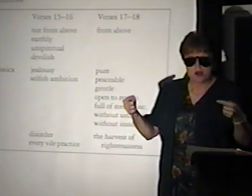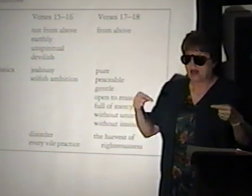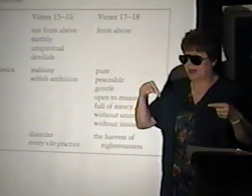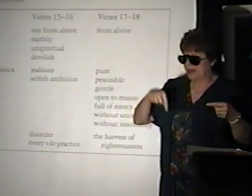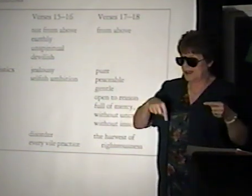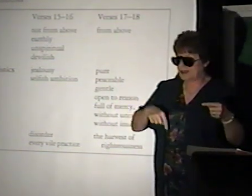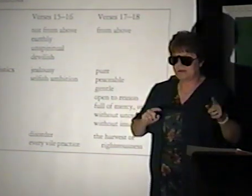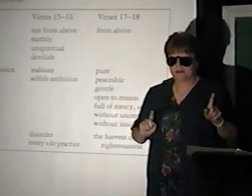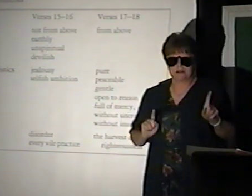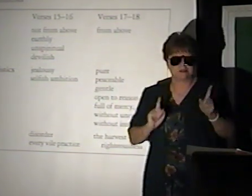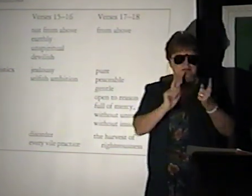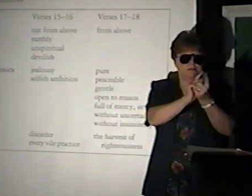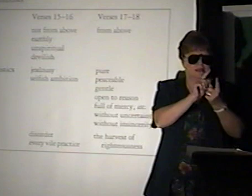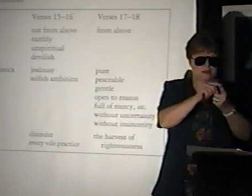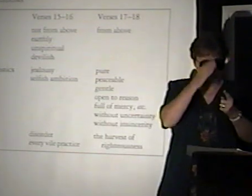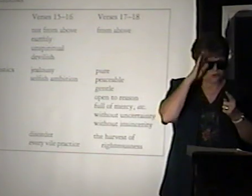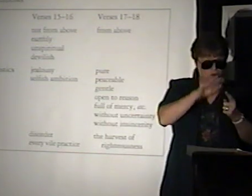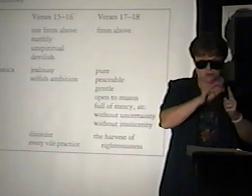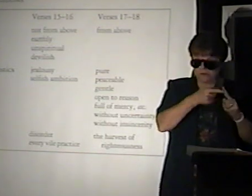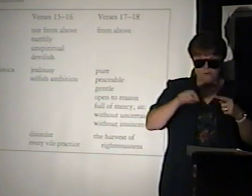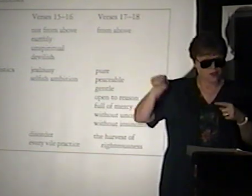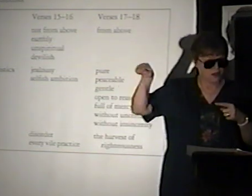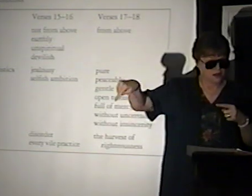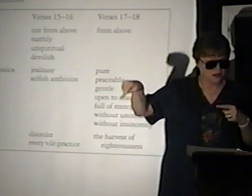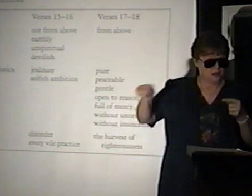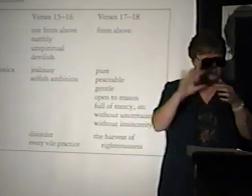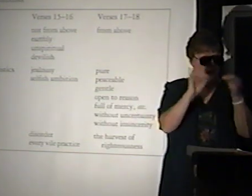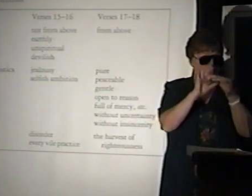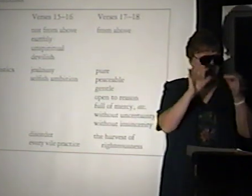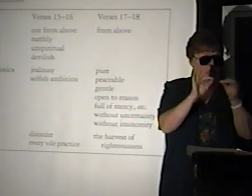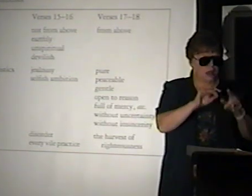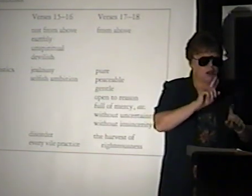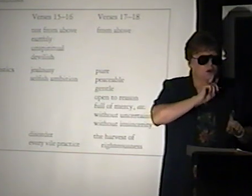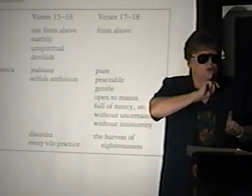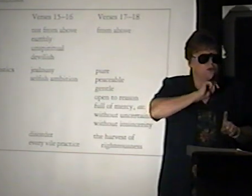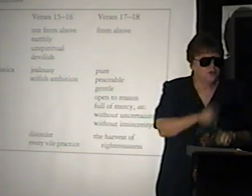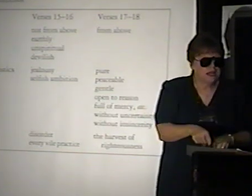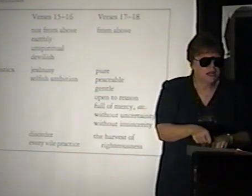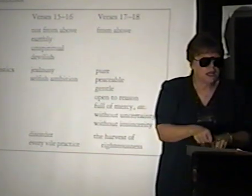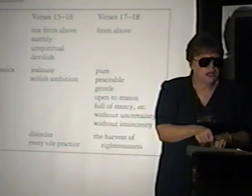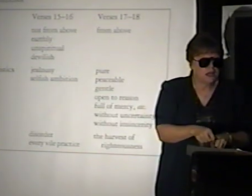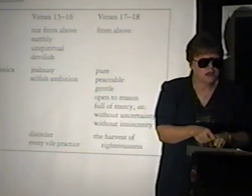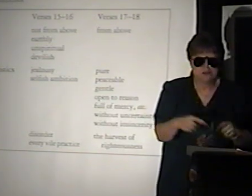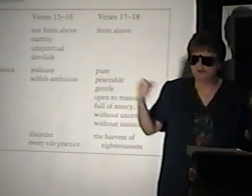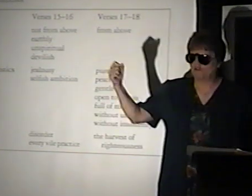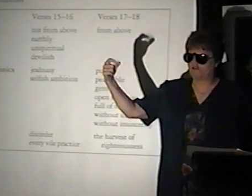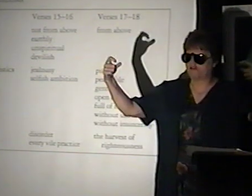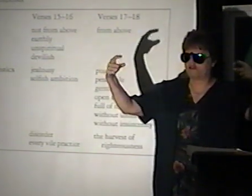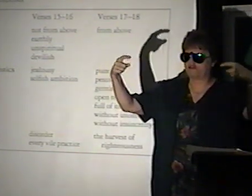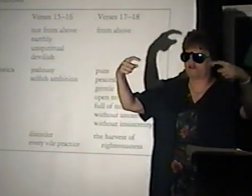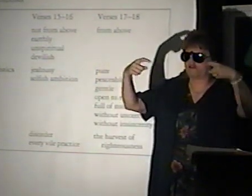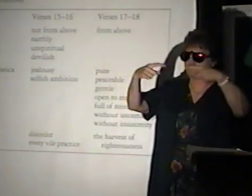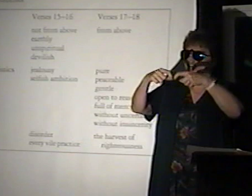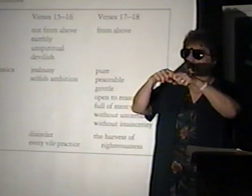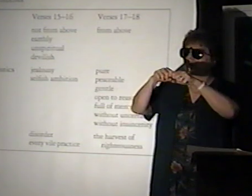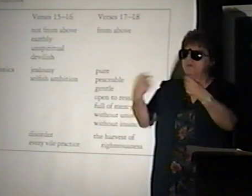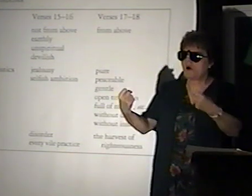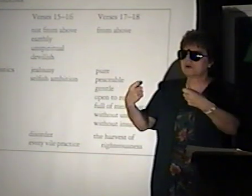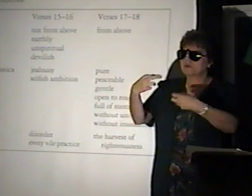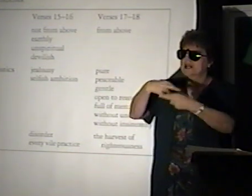Now, this person really wants a